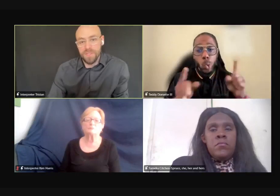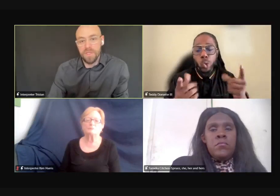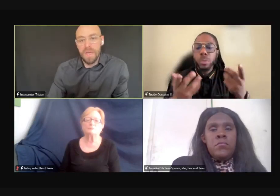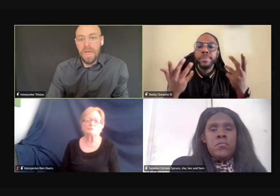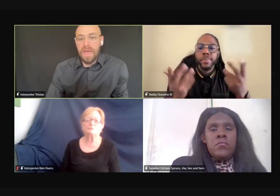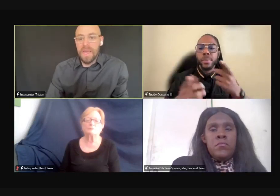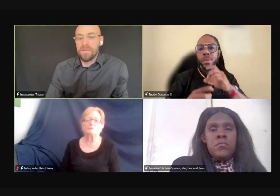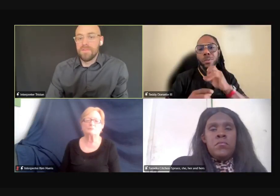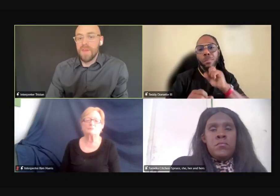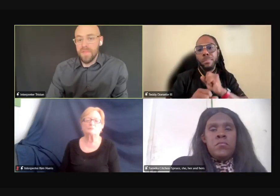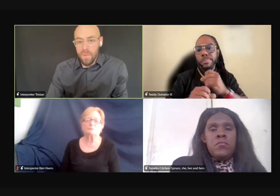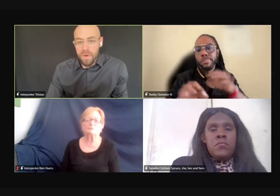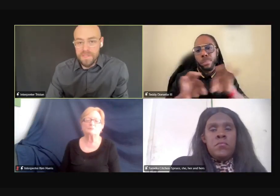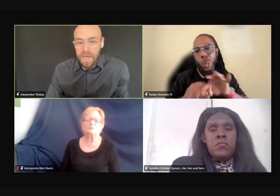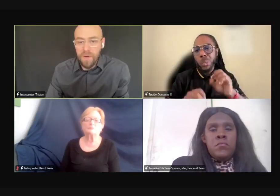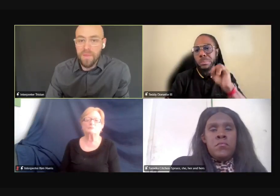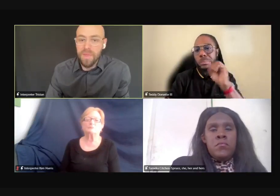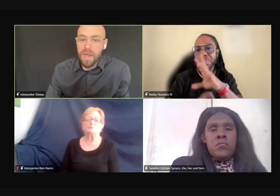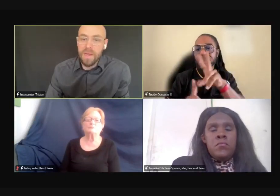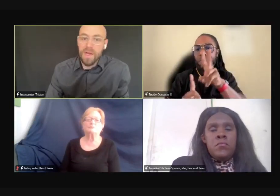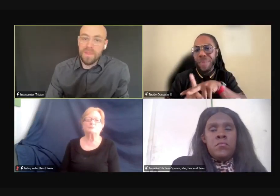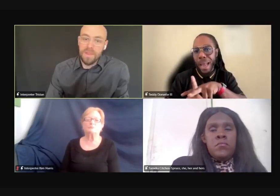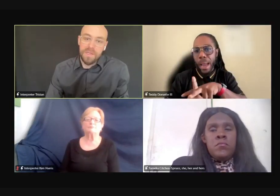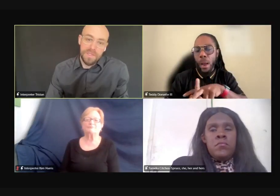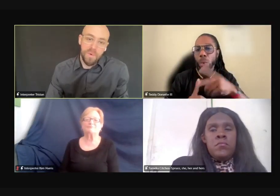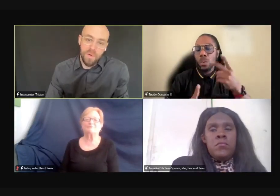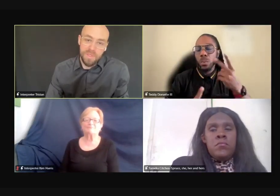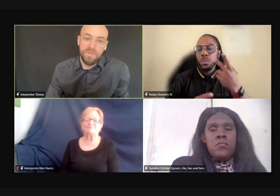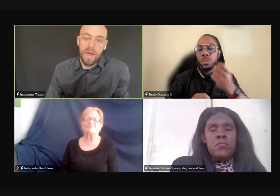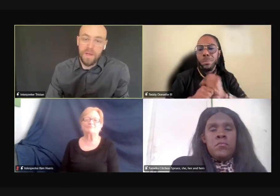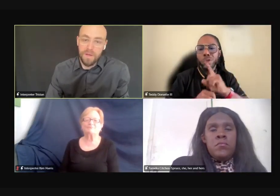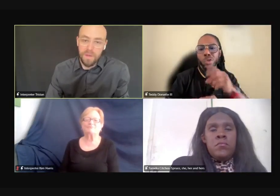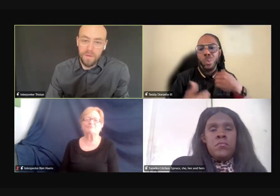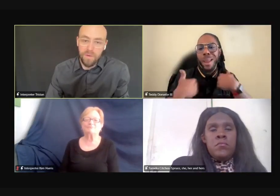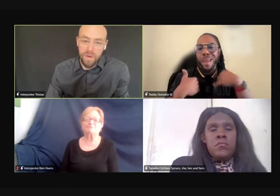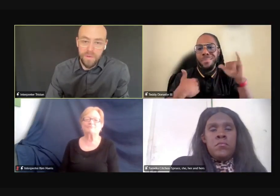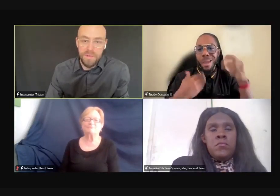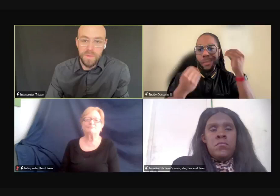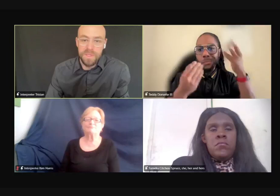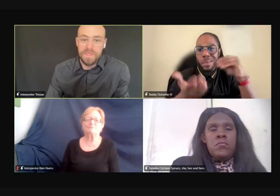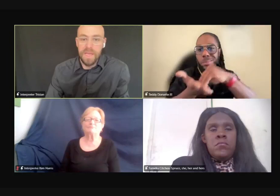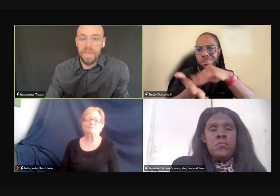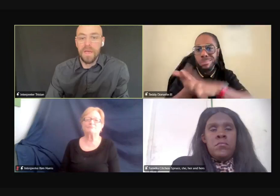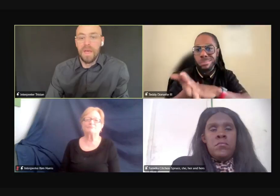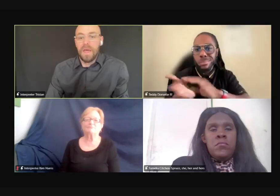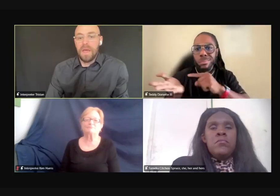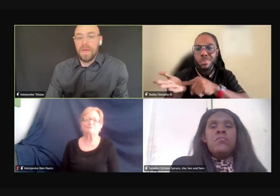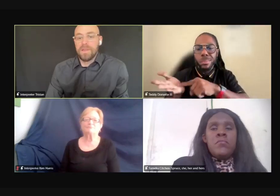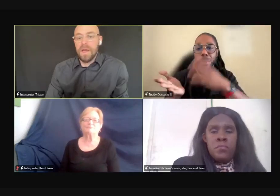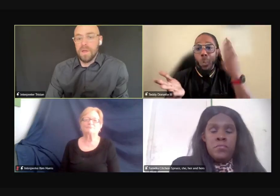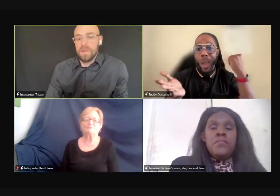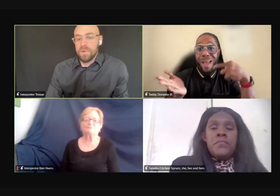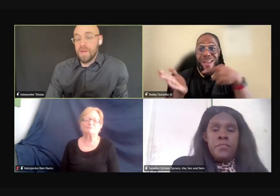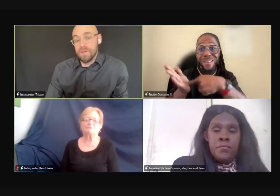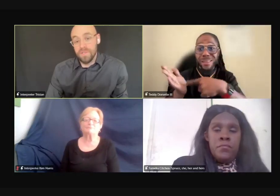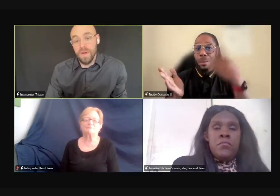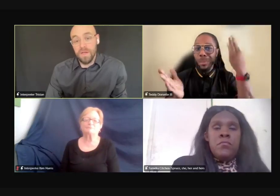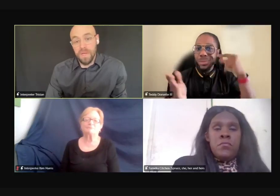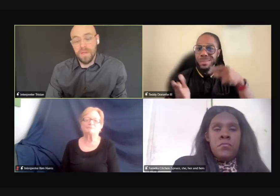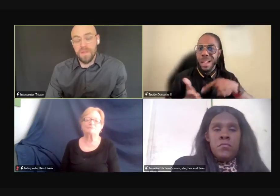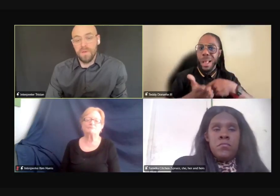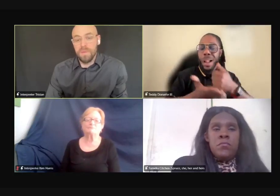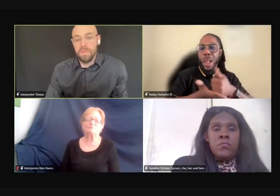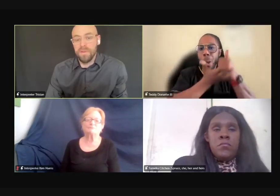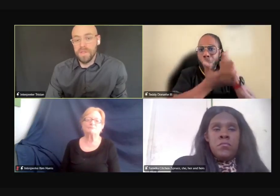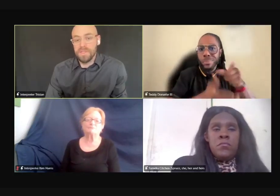organization. And if nothing works out, then I think that it's important to file a grievance with the state, and that way, but I do